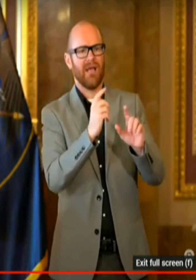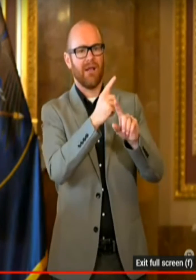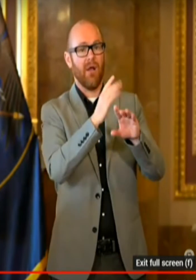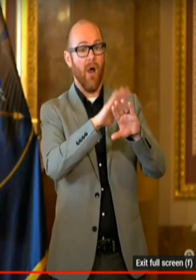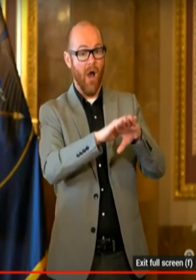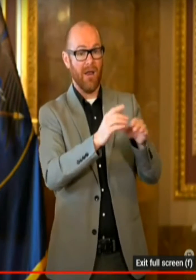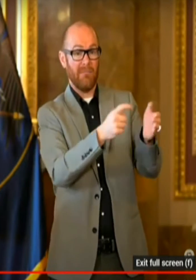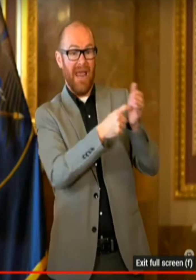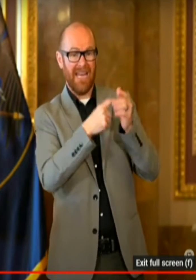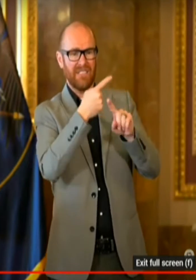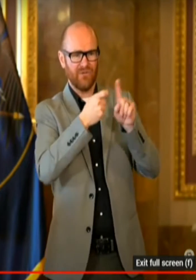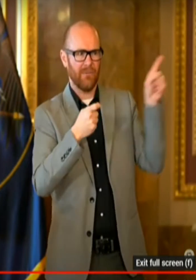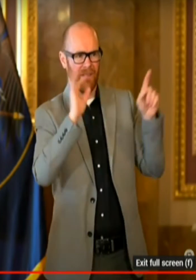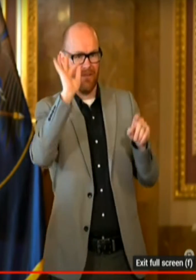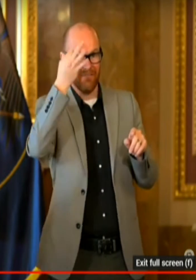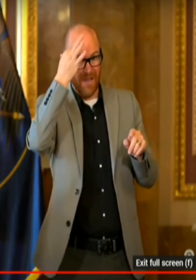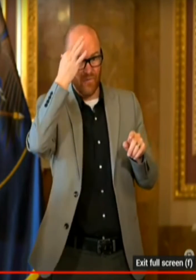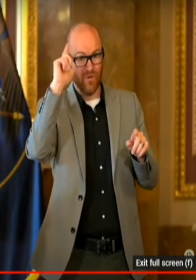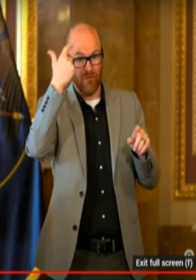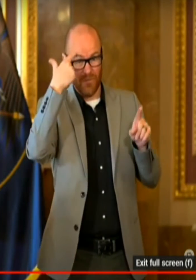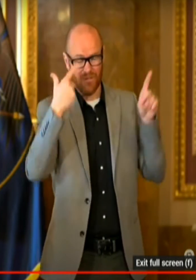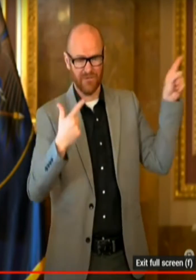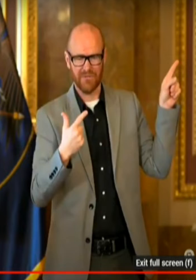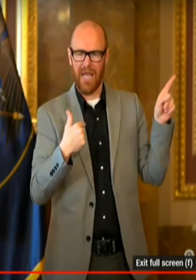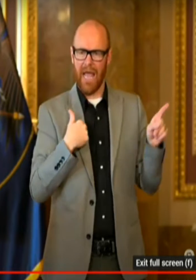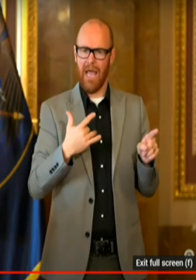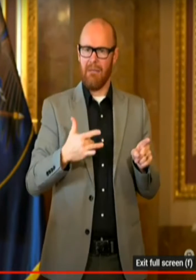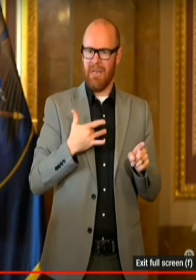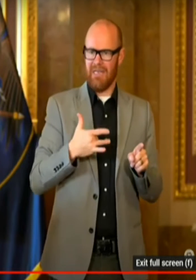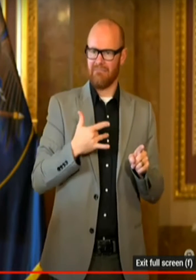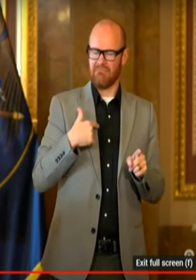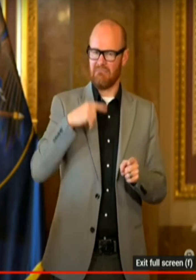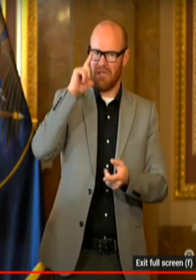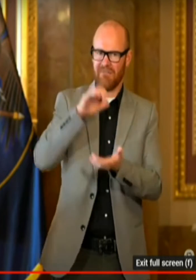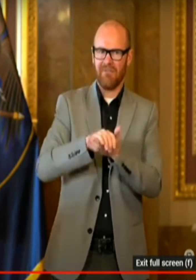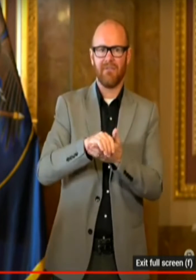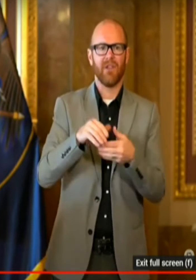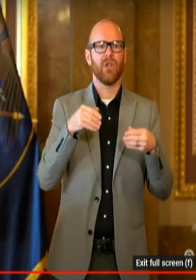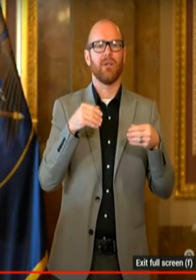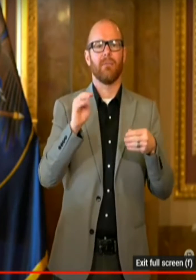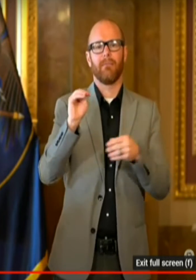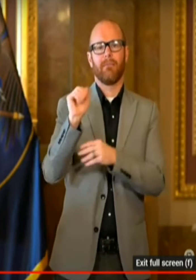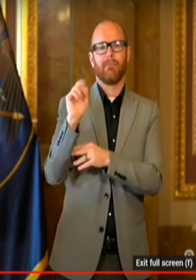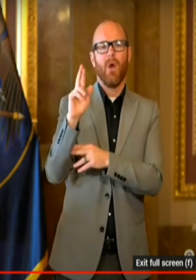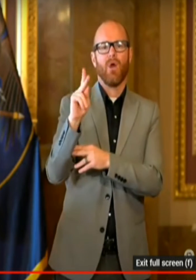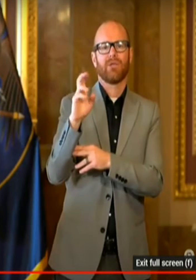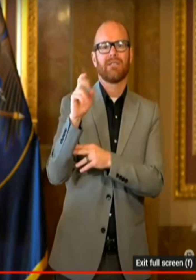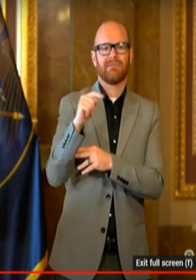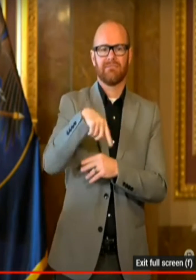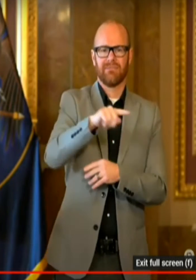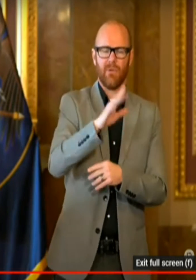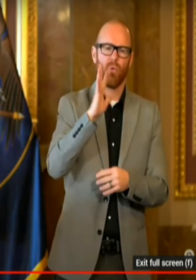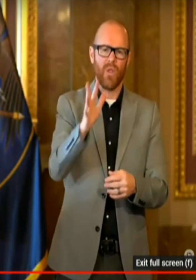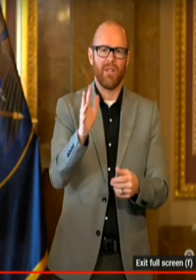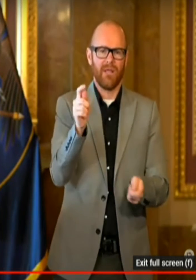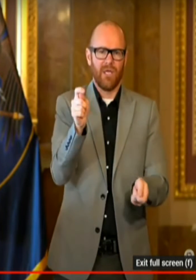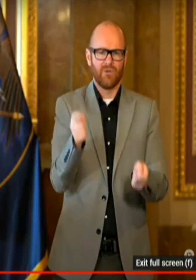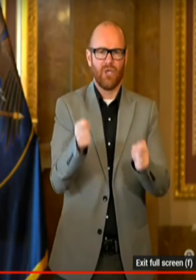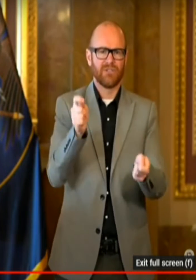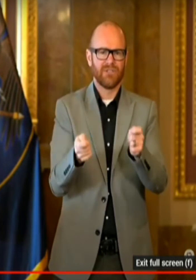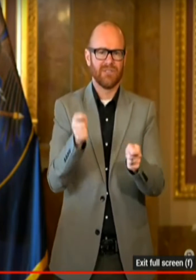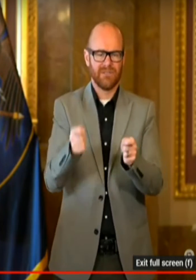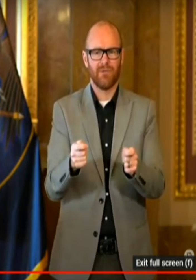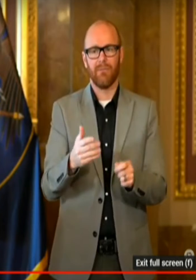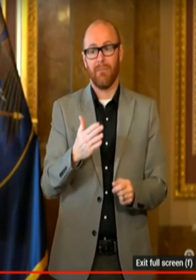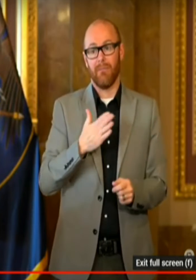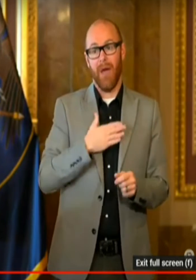that the market will adjust. And we're seeing that. Again, my